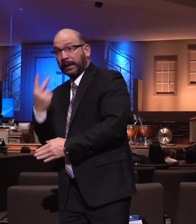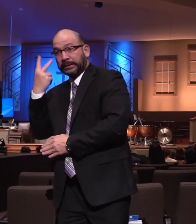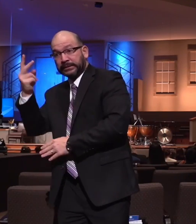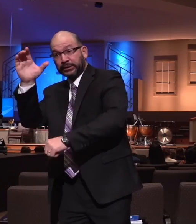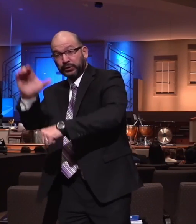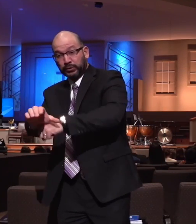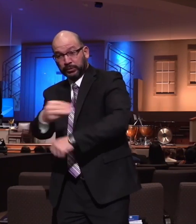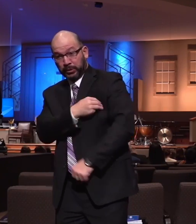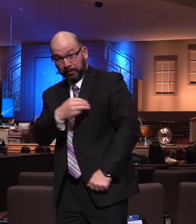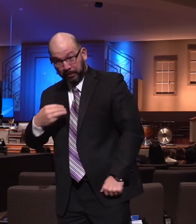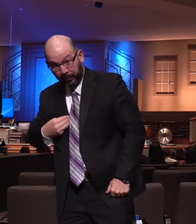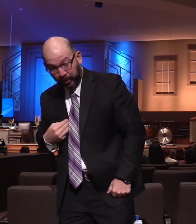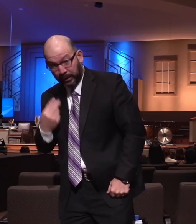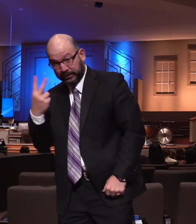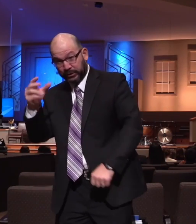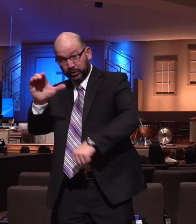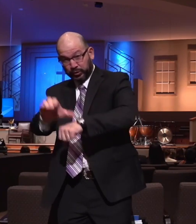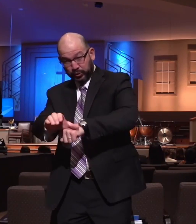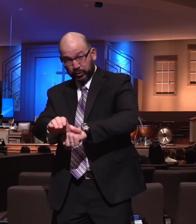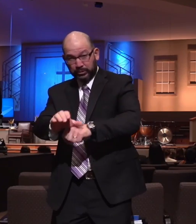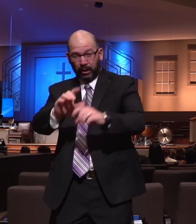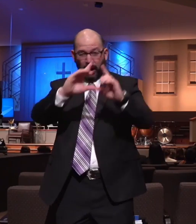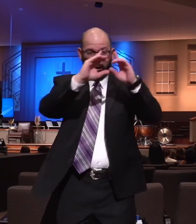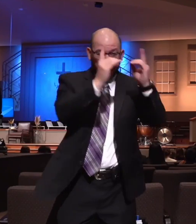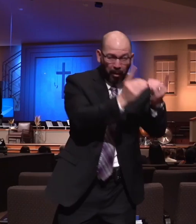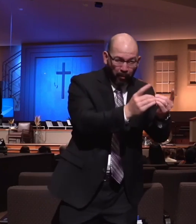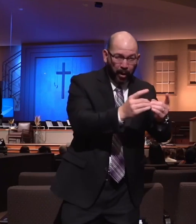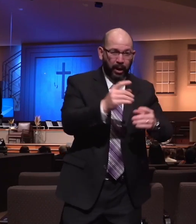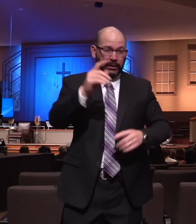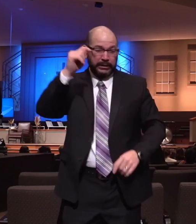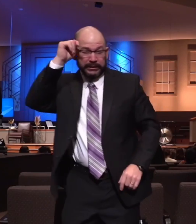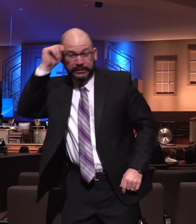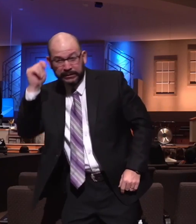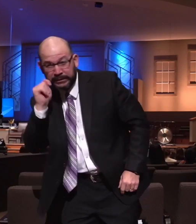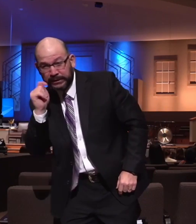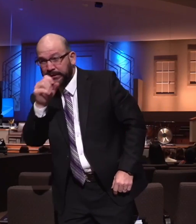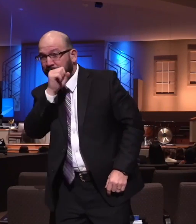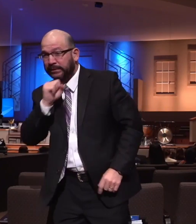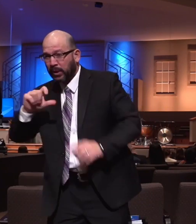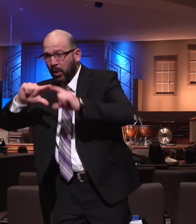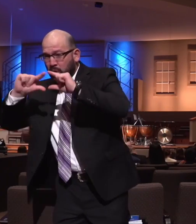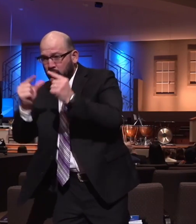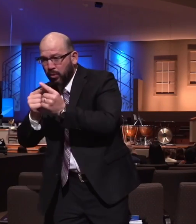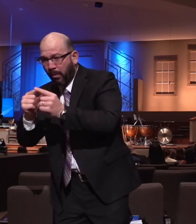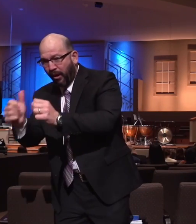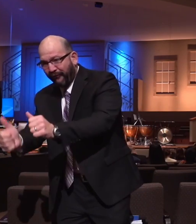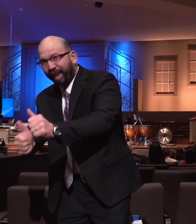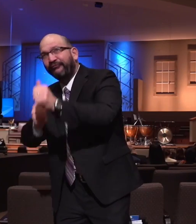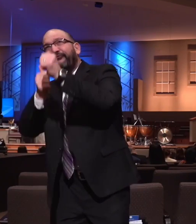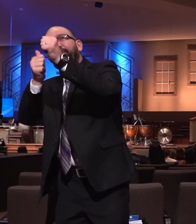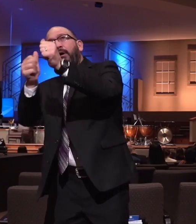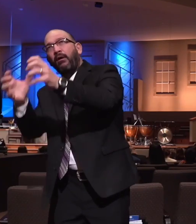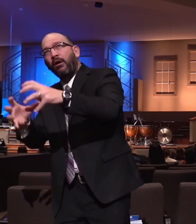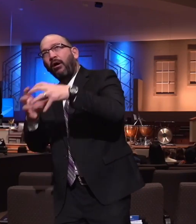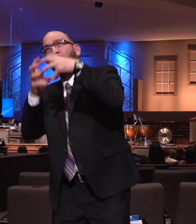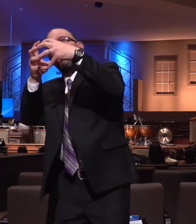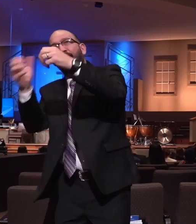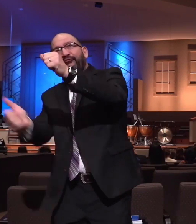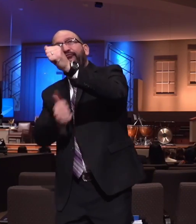member or a church department or teenagers or single adults walking in the truth and living out what they